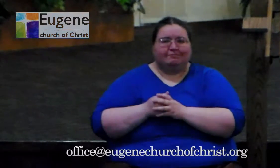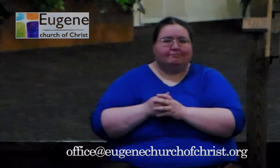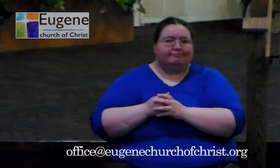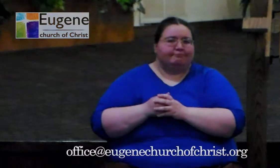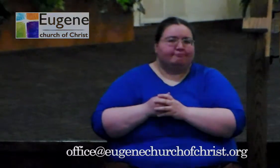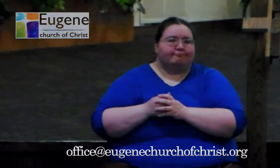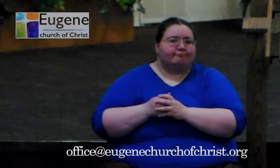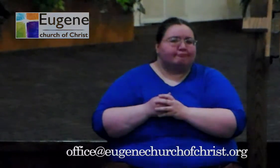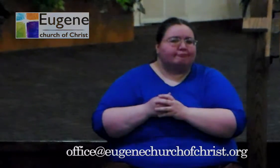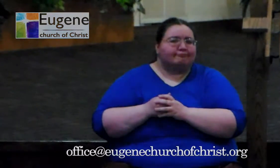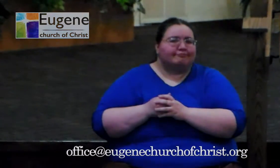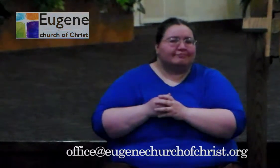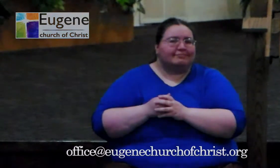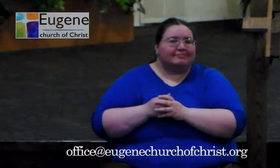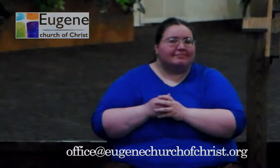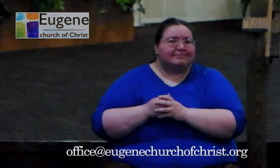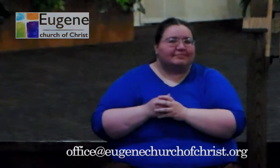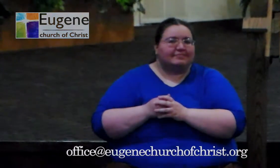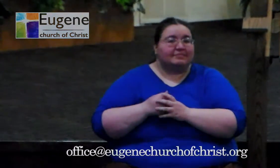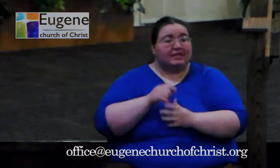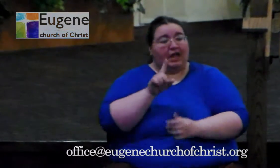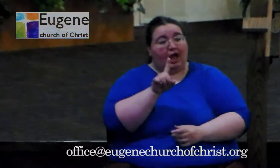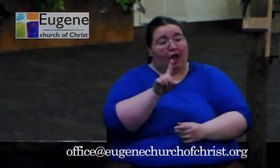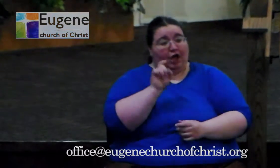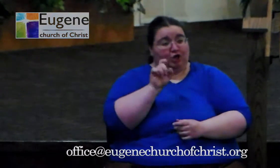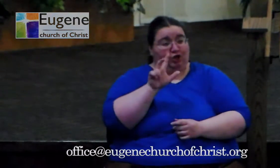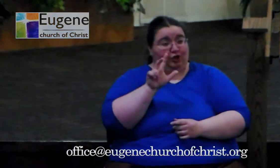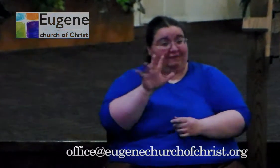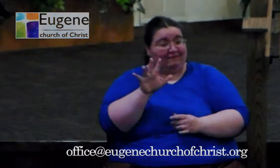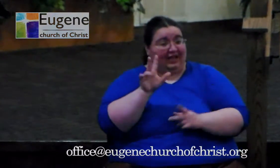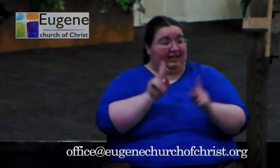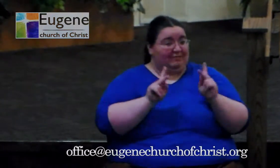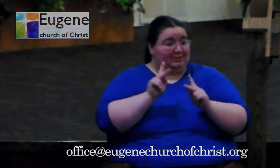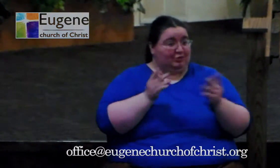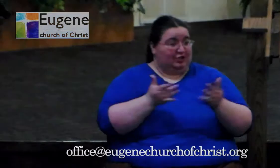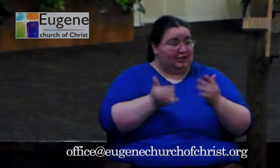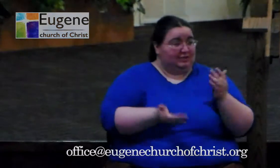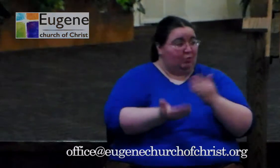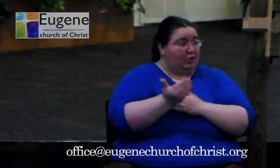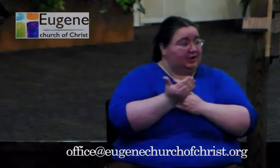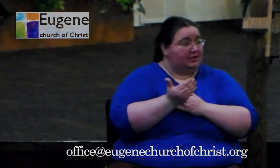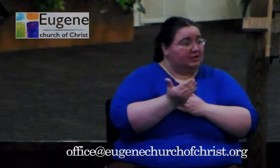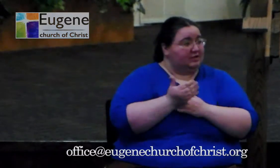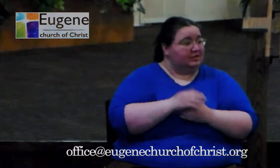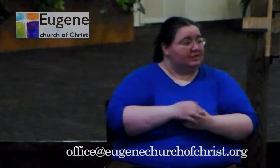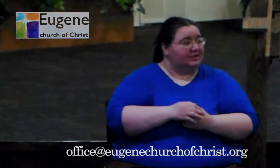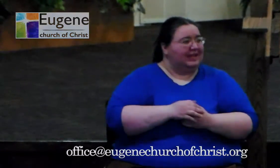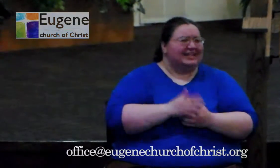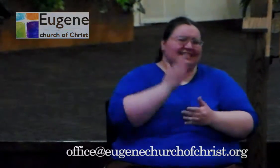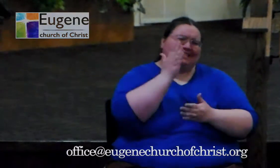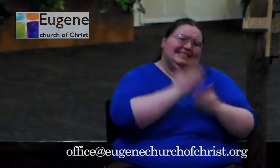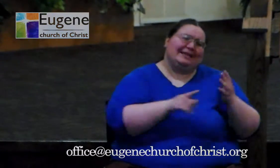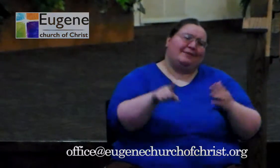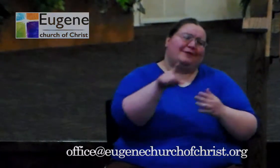135 of them are here this morning. Now some of you cheated by coming in from Springfield and Thurston and other places.